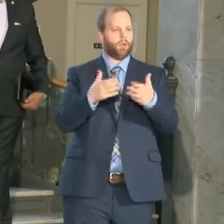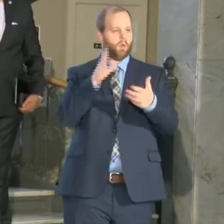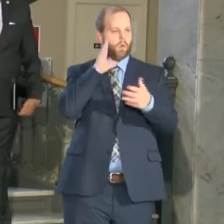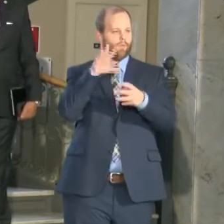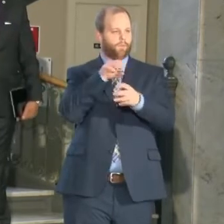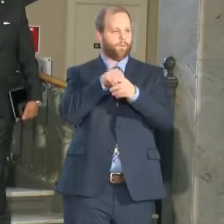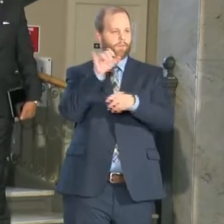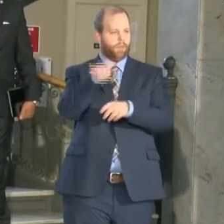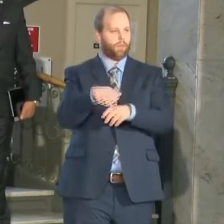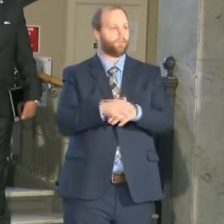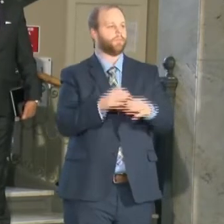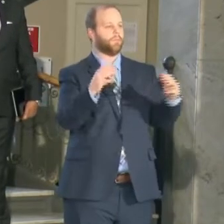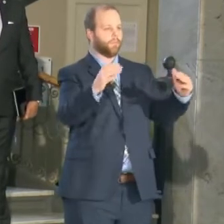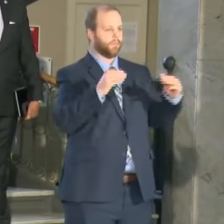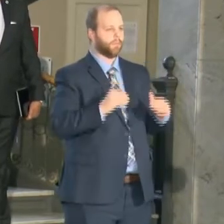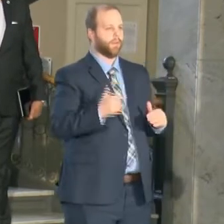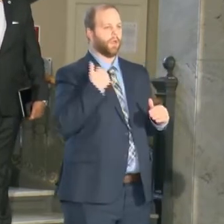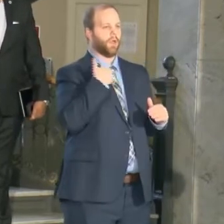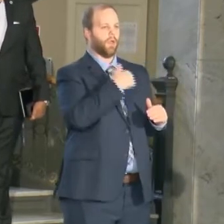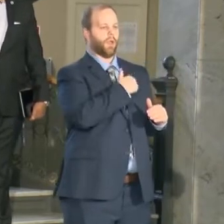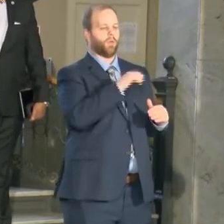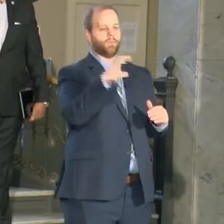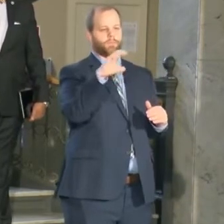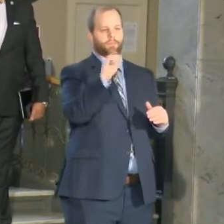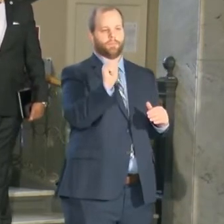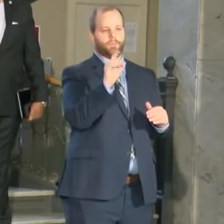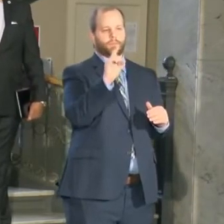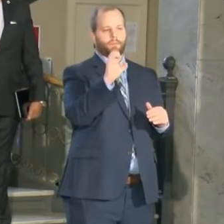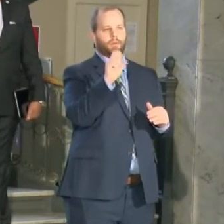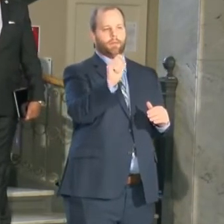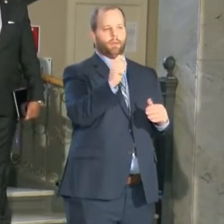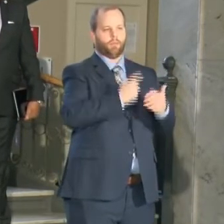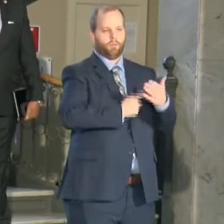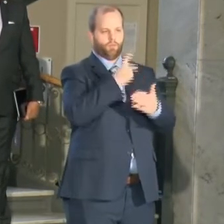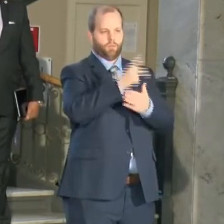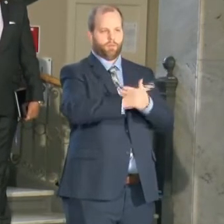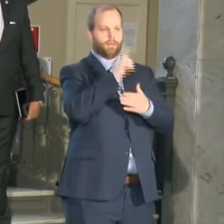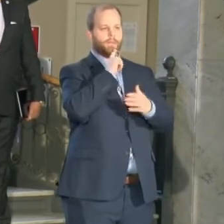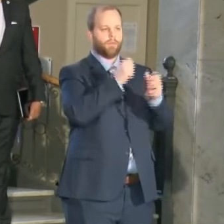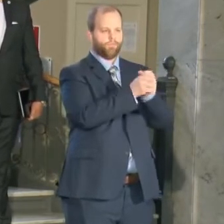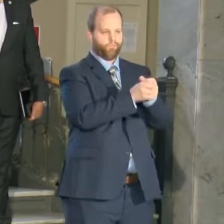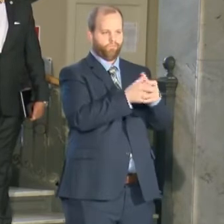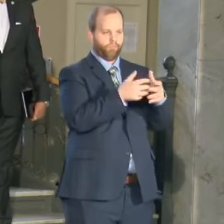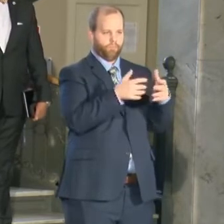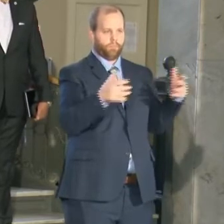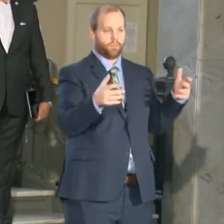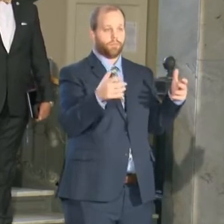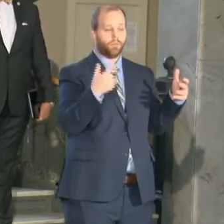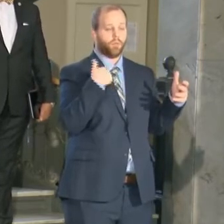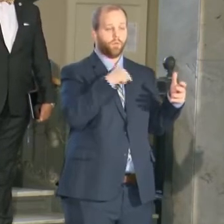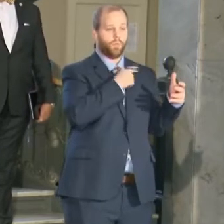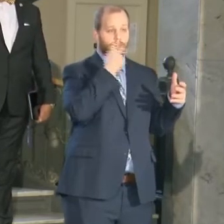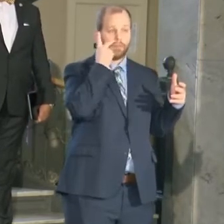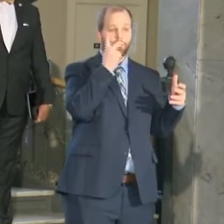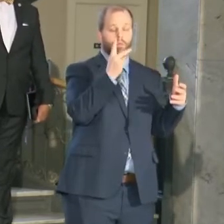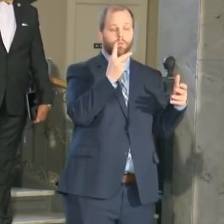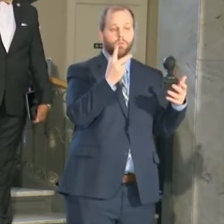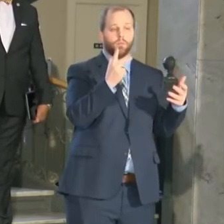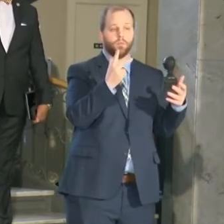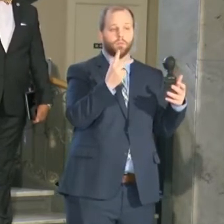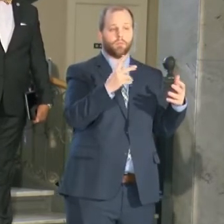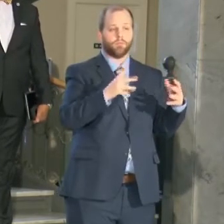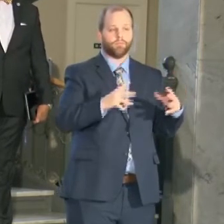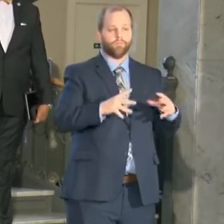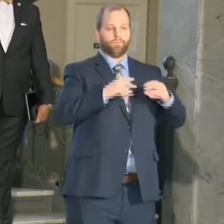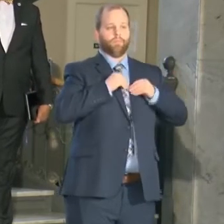is continually growing. The cadet program is responsible for what we've seen in our telephone reporting unit to take